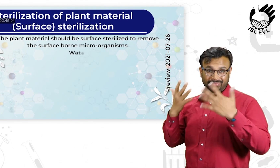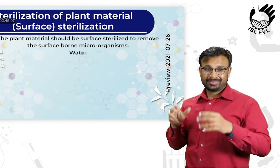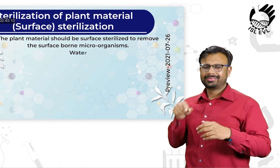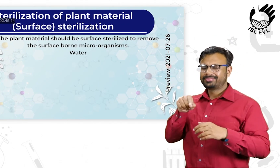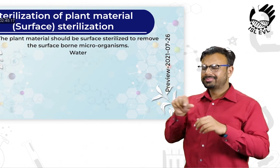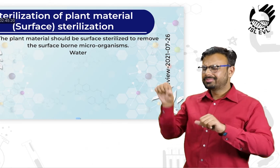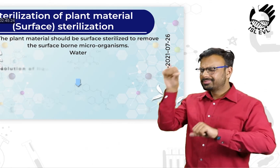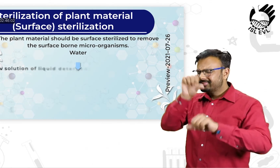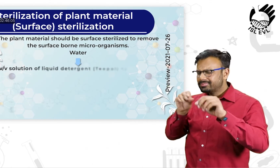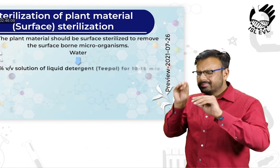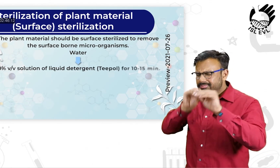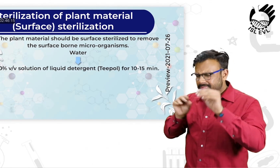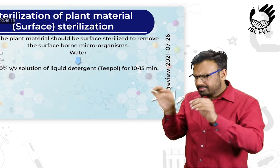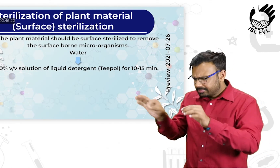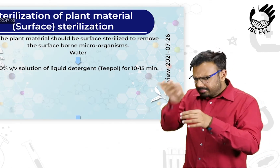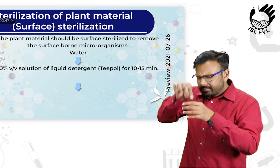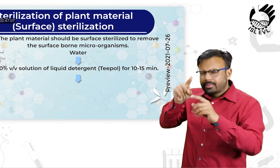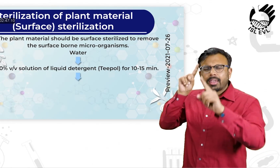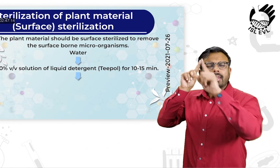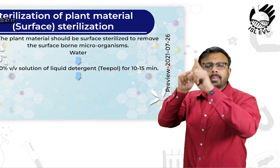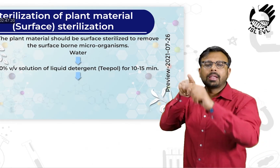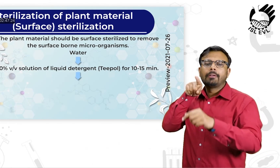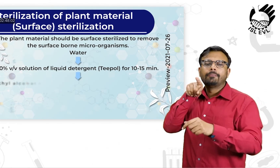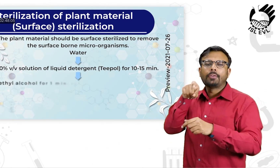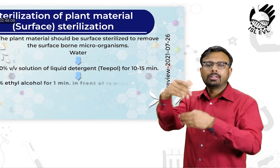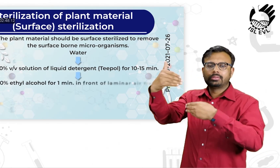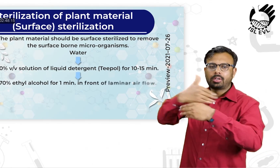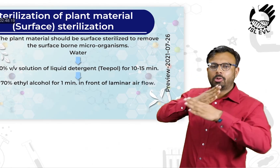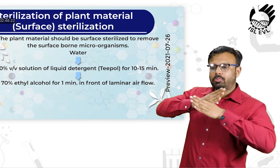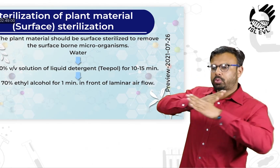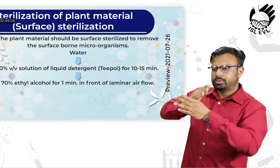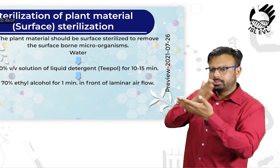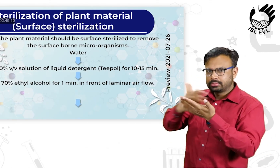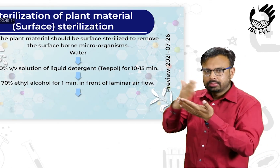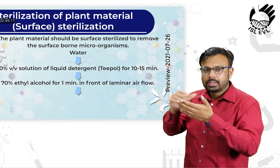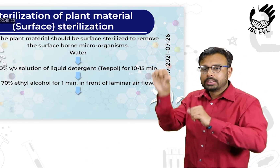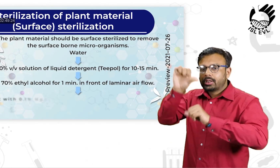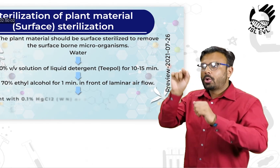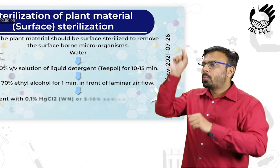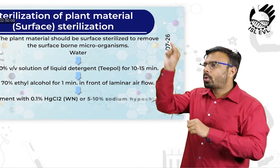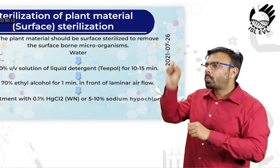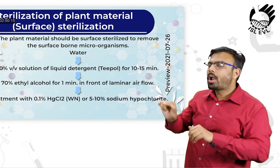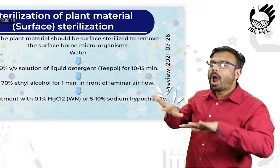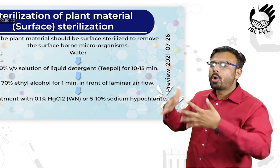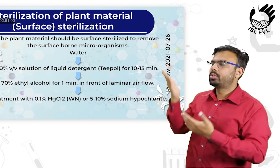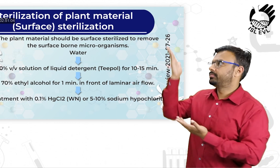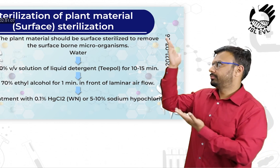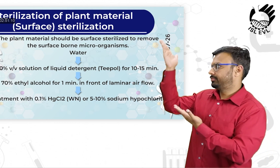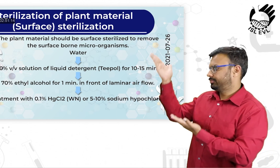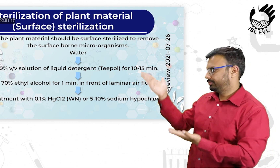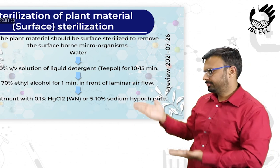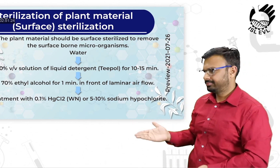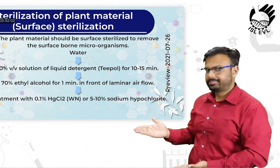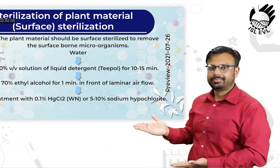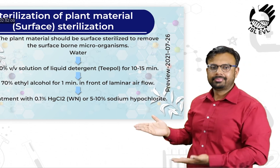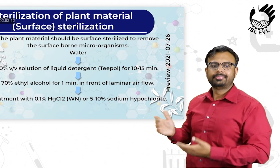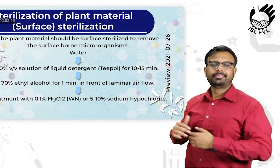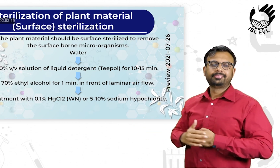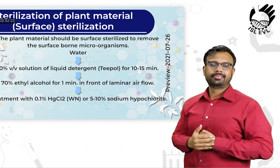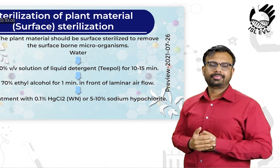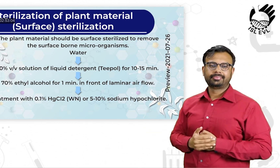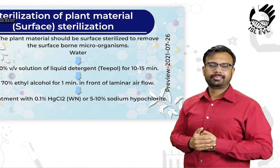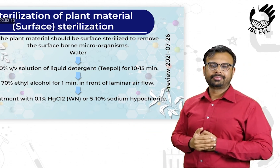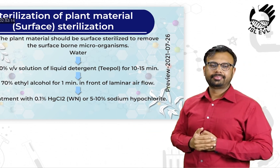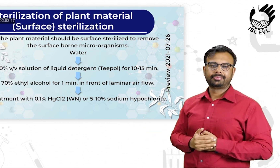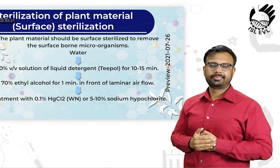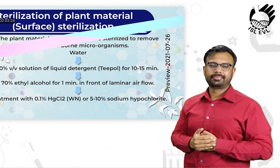Sterilization of plant material, surface sterilization. The plant material should be surface sterilized to remove the surface